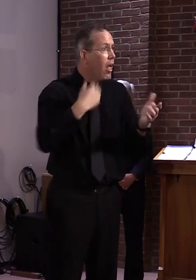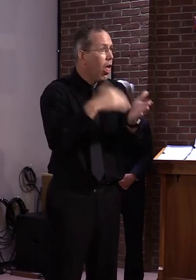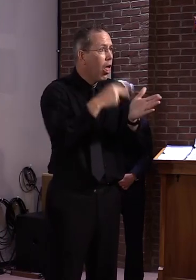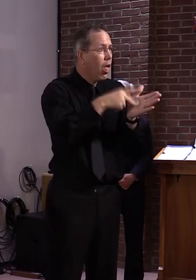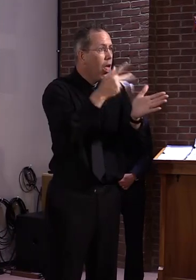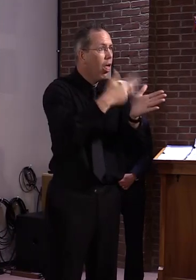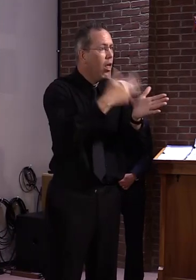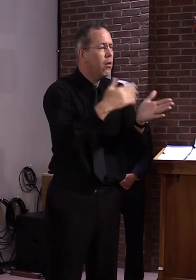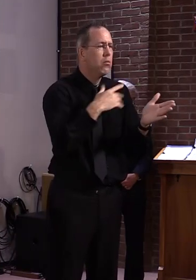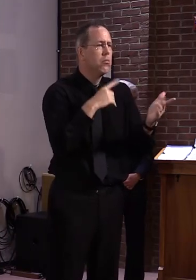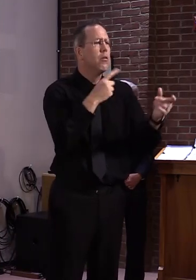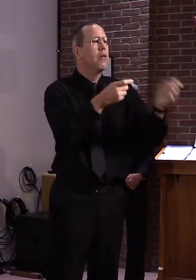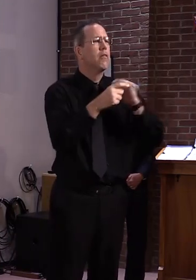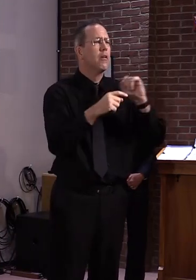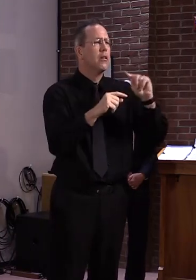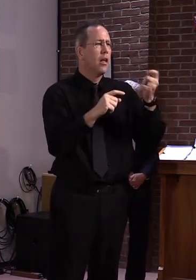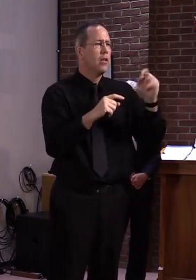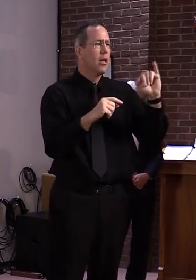Mr. Calder,